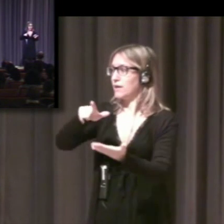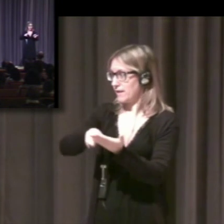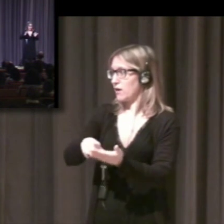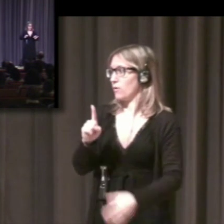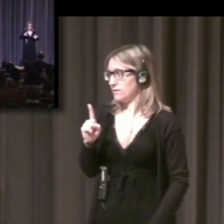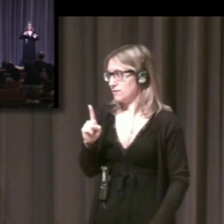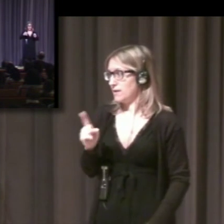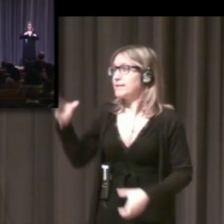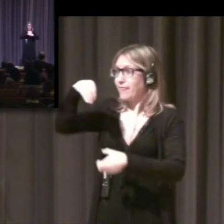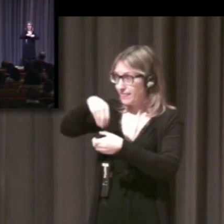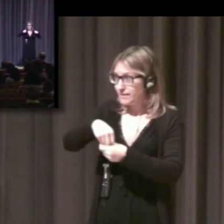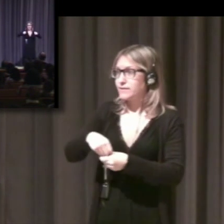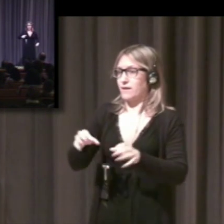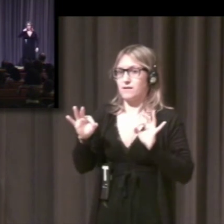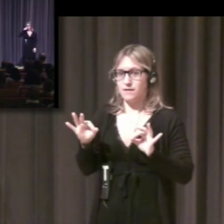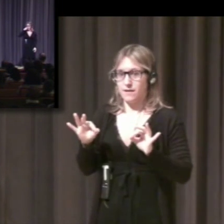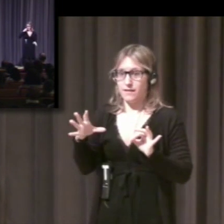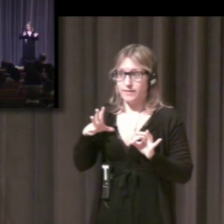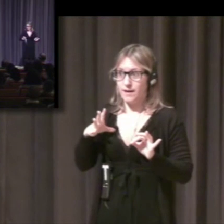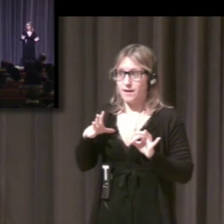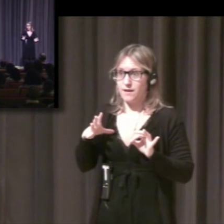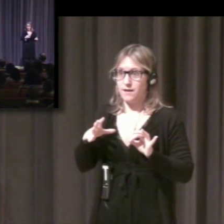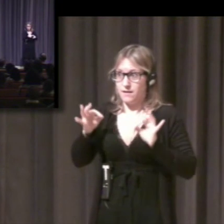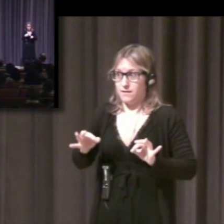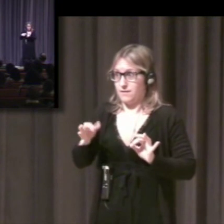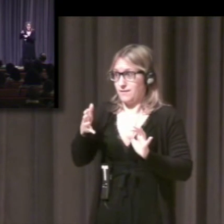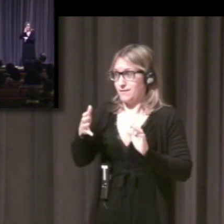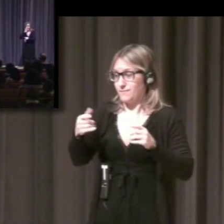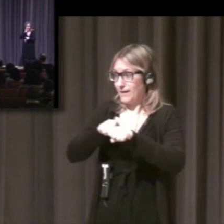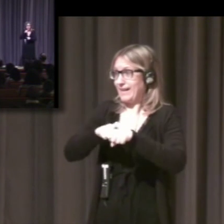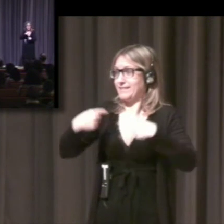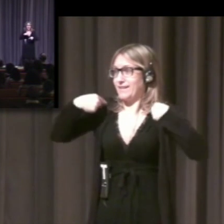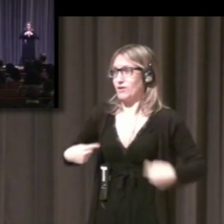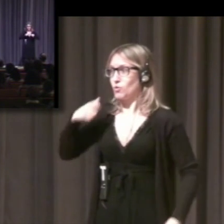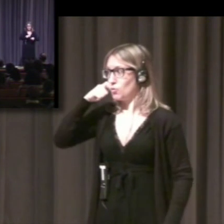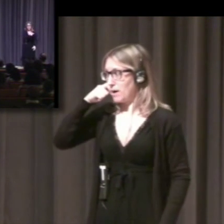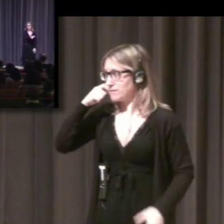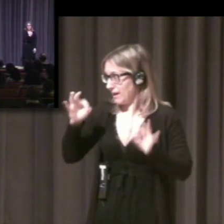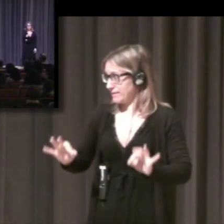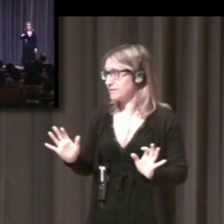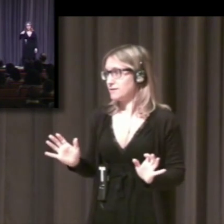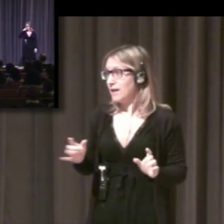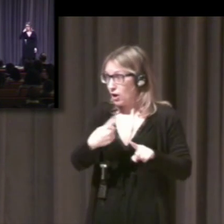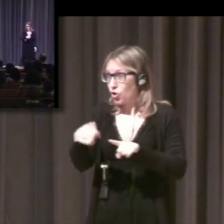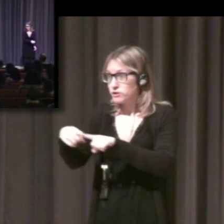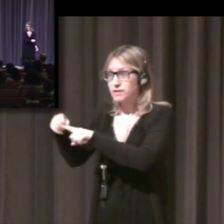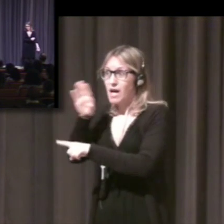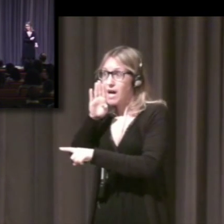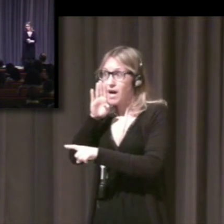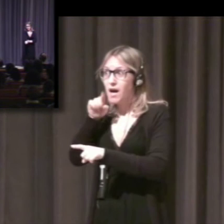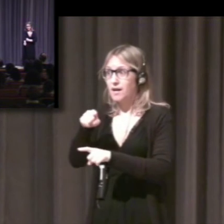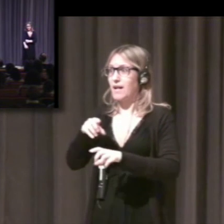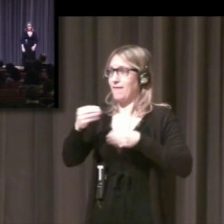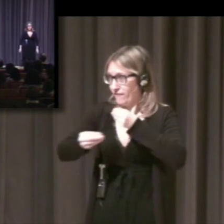human beings can do. And that pretty much is restricted to human